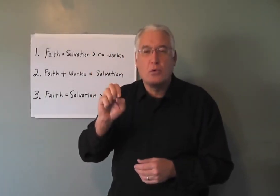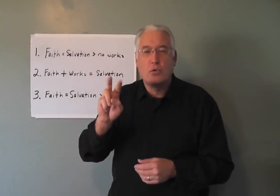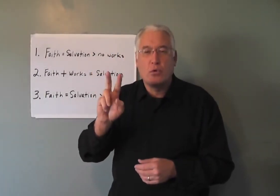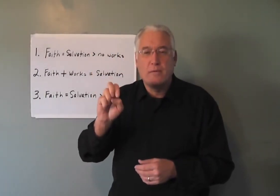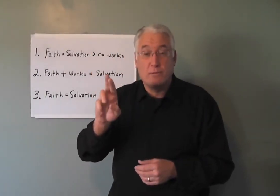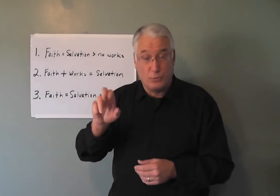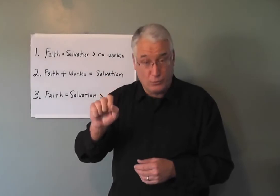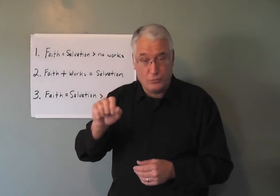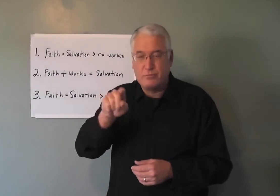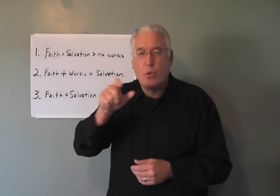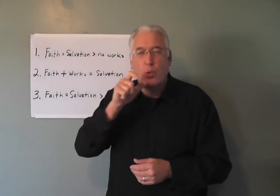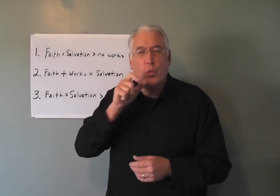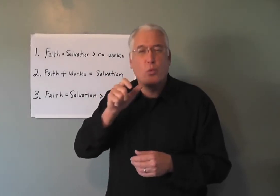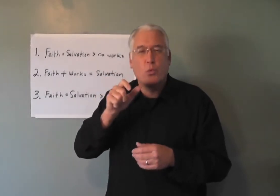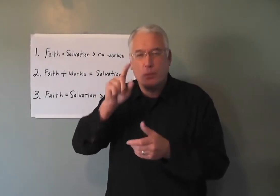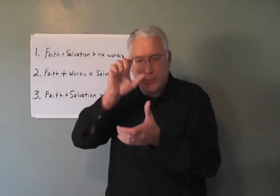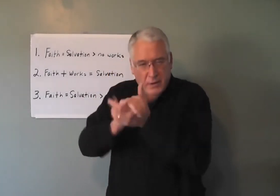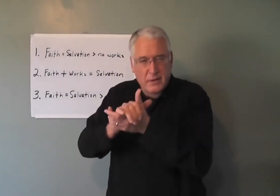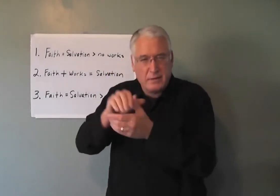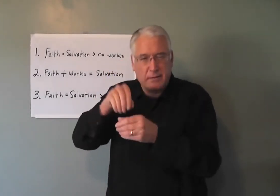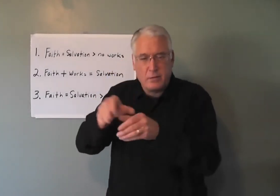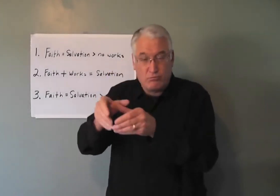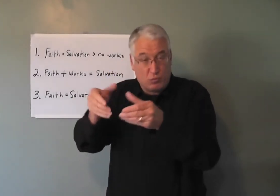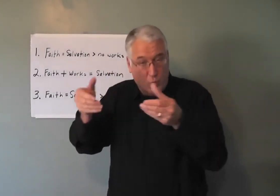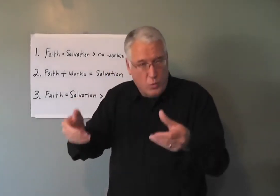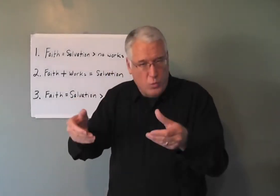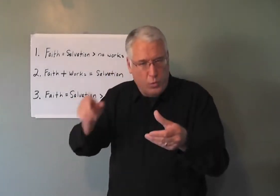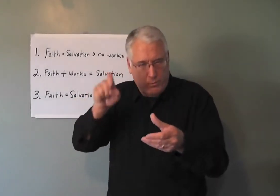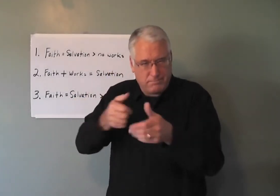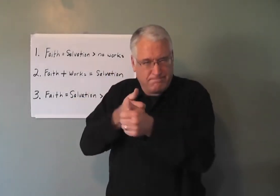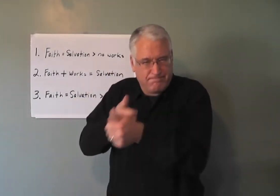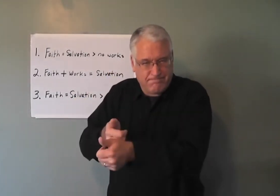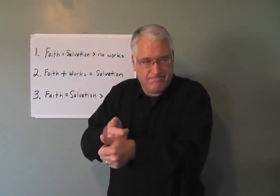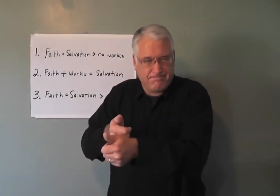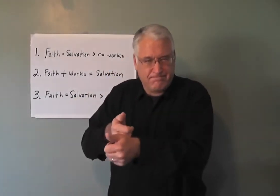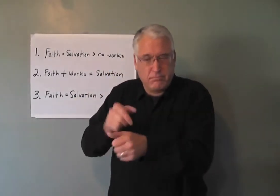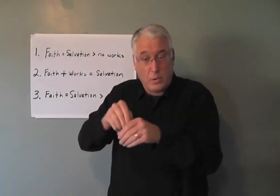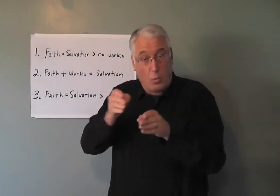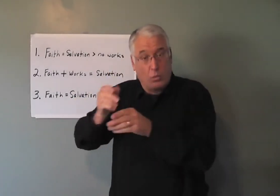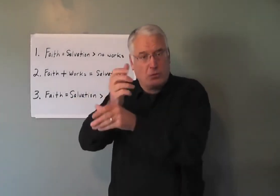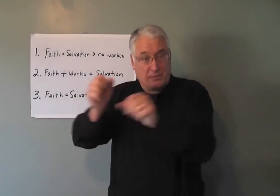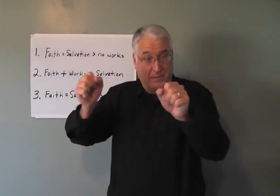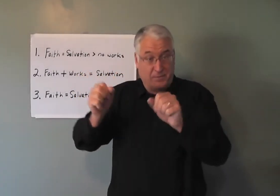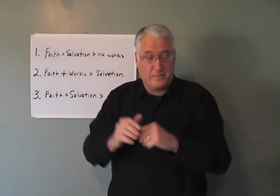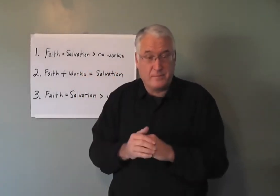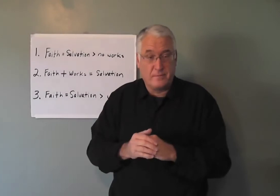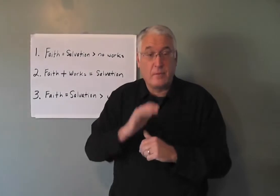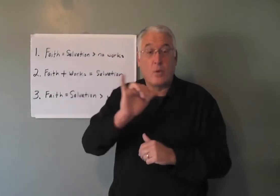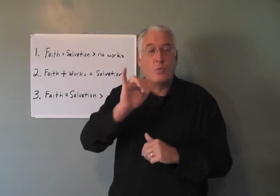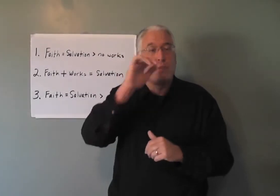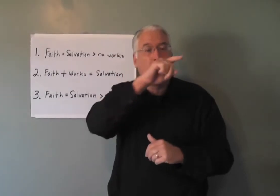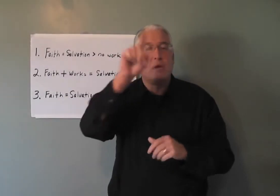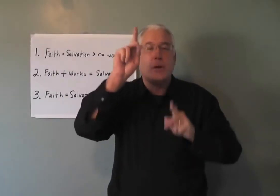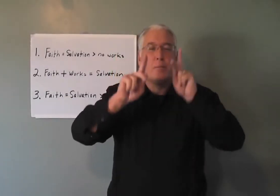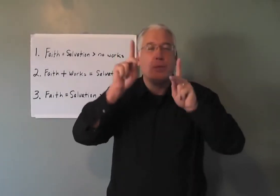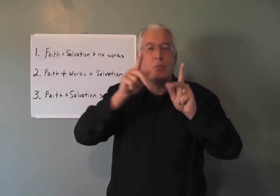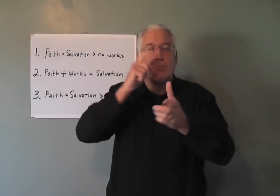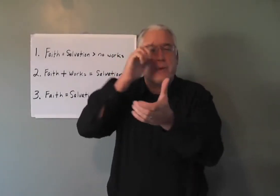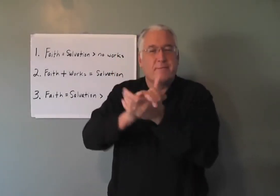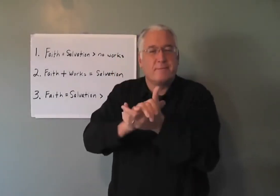observants, those are people who believe in following the Torah in order to be saved, the law.